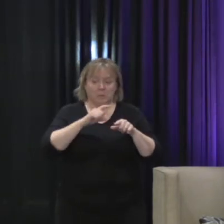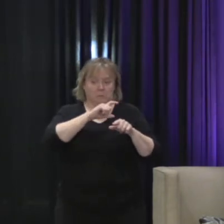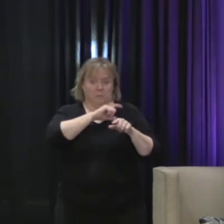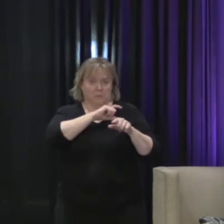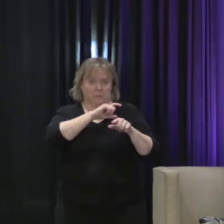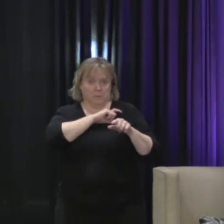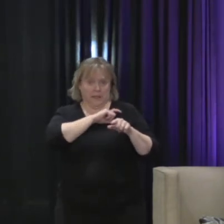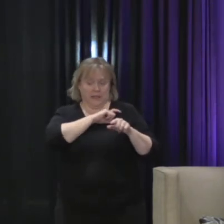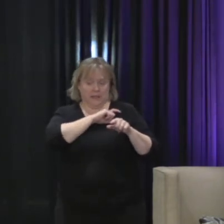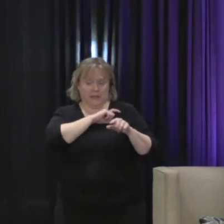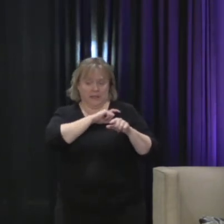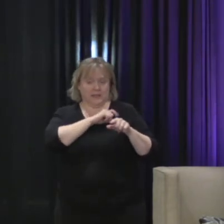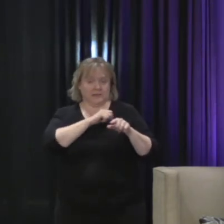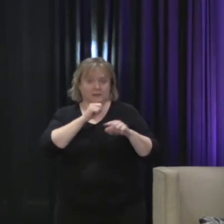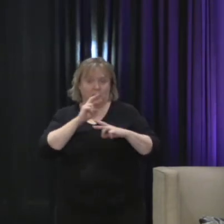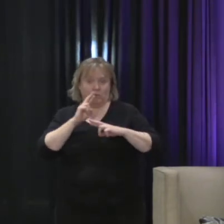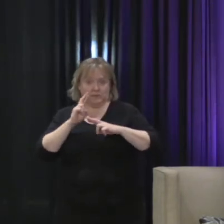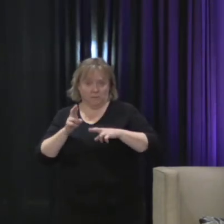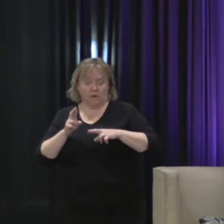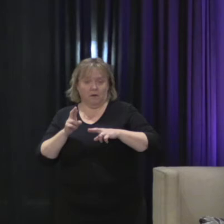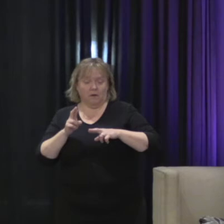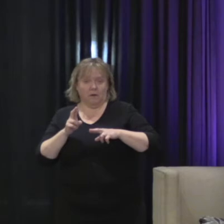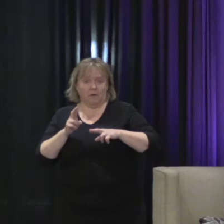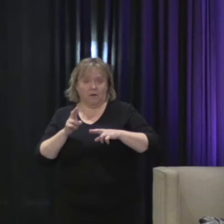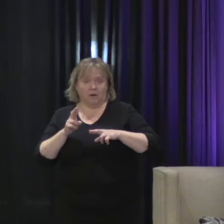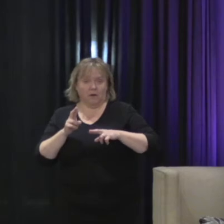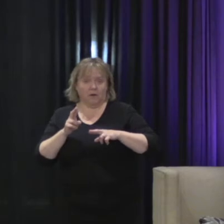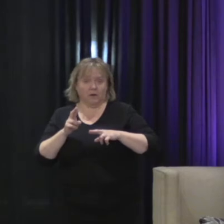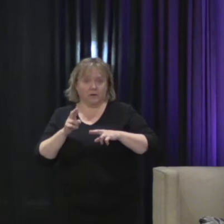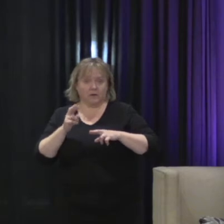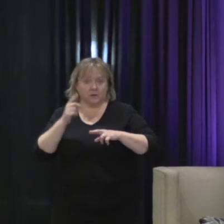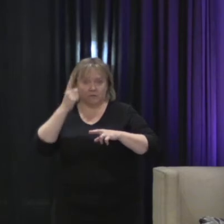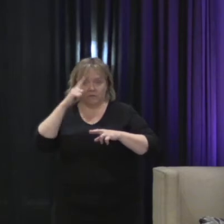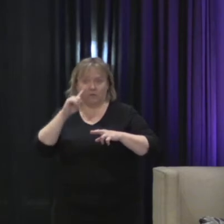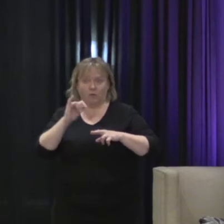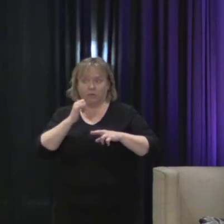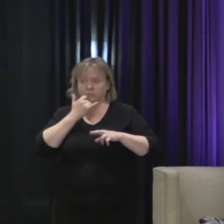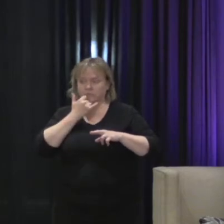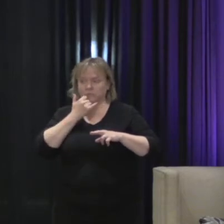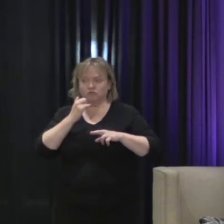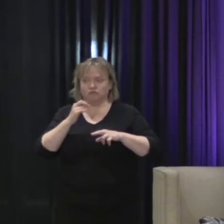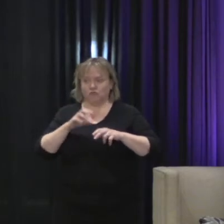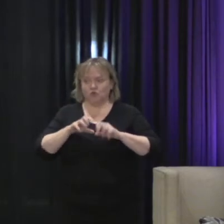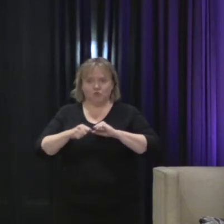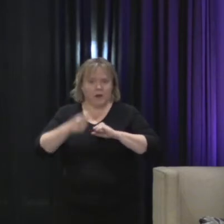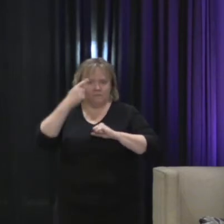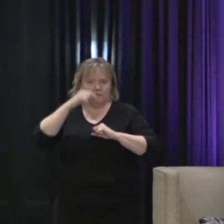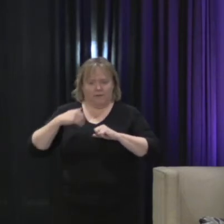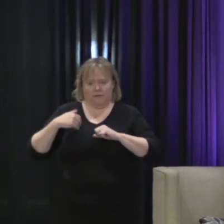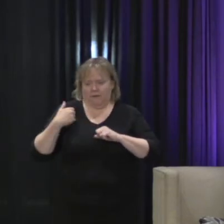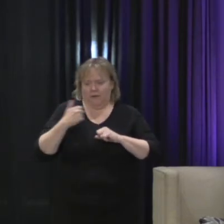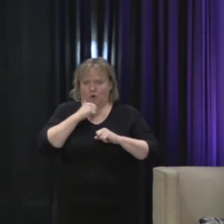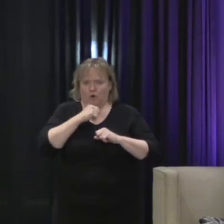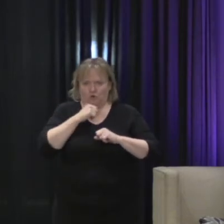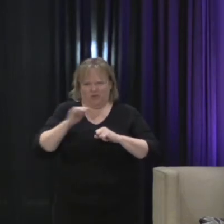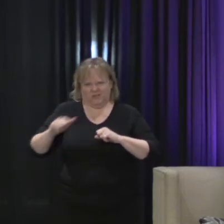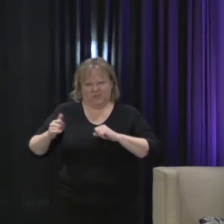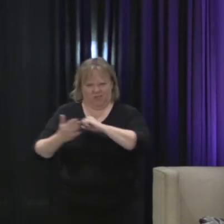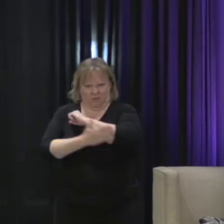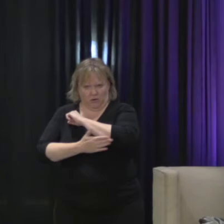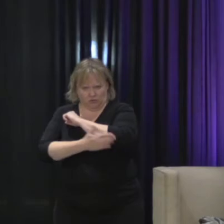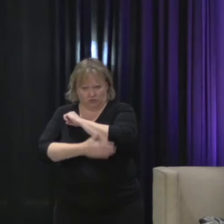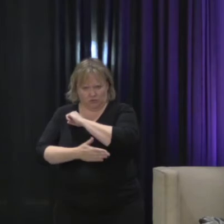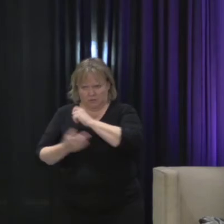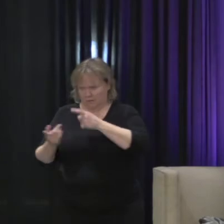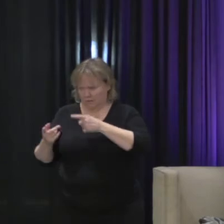officers did not respond to the rampant issue of rape of young girls that that was a